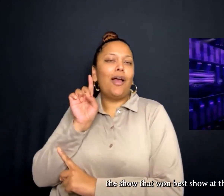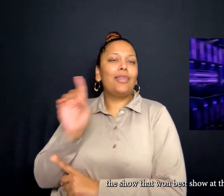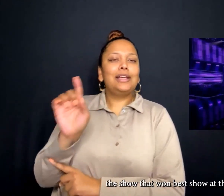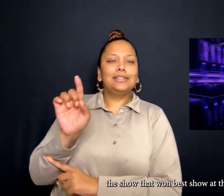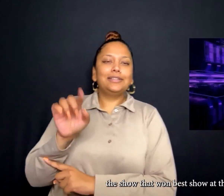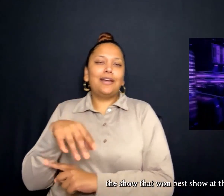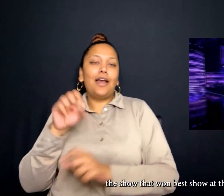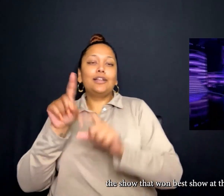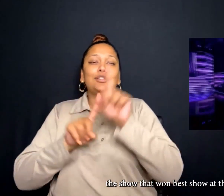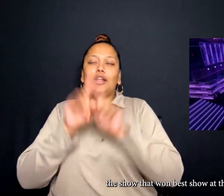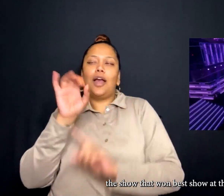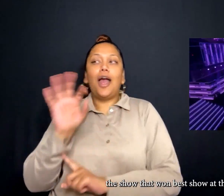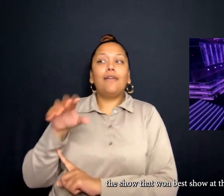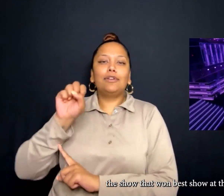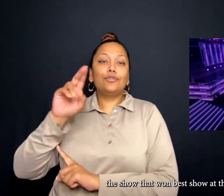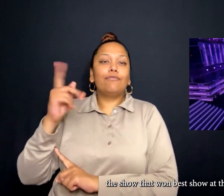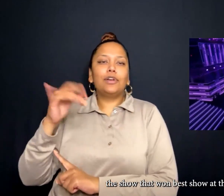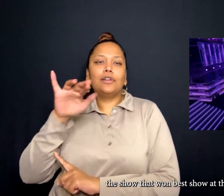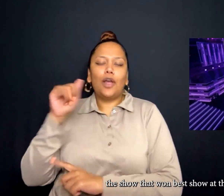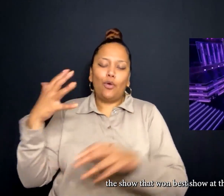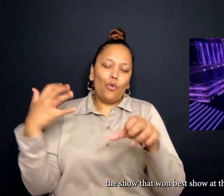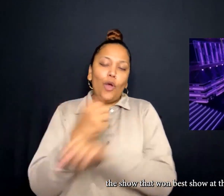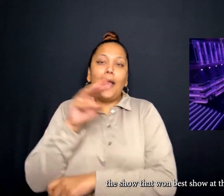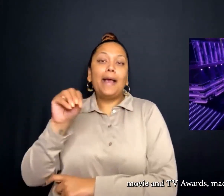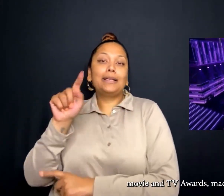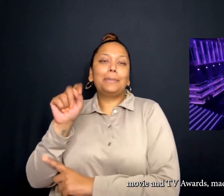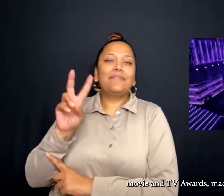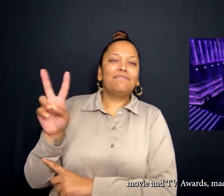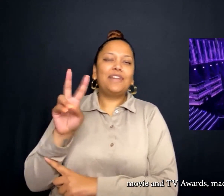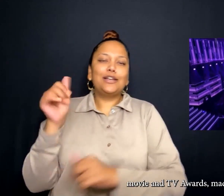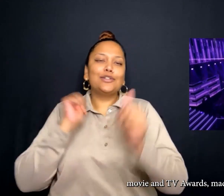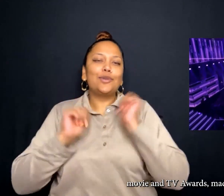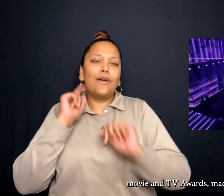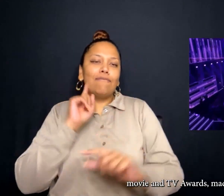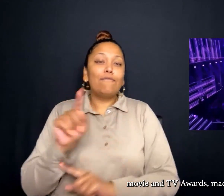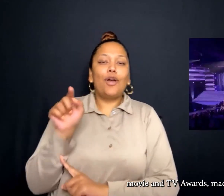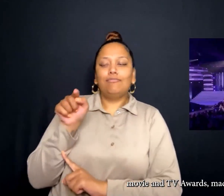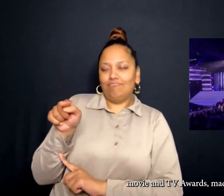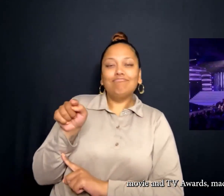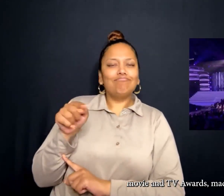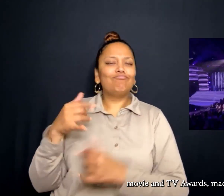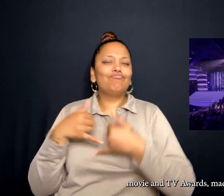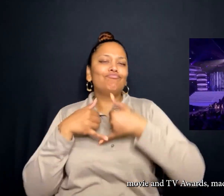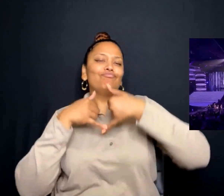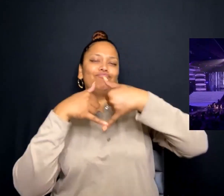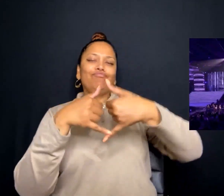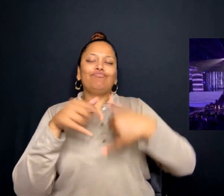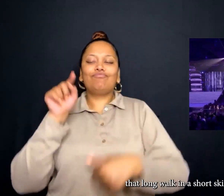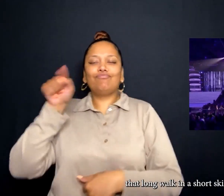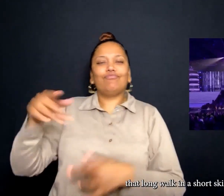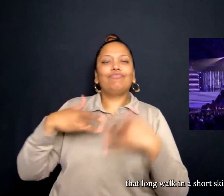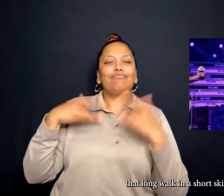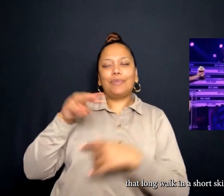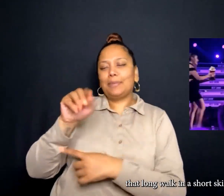the show that won Best Show at the MTV Movie and TV Awards, made that long